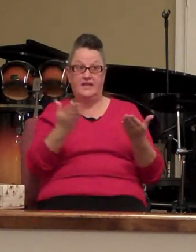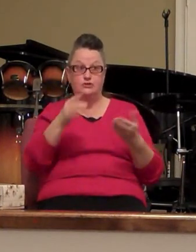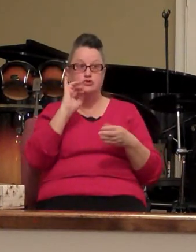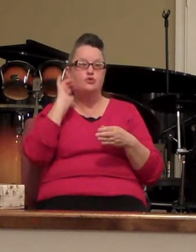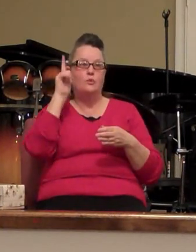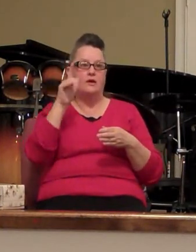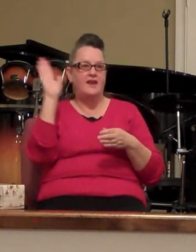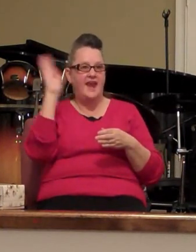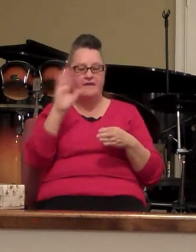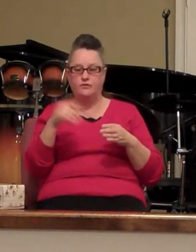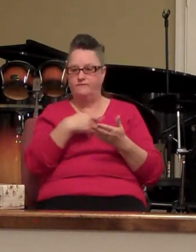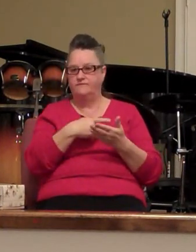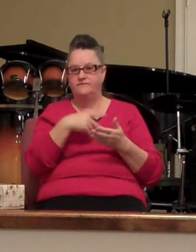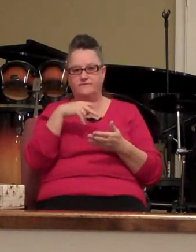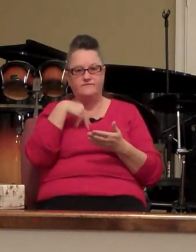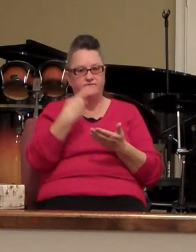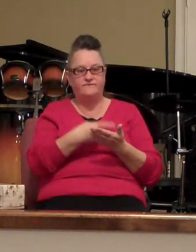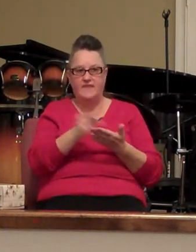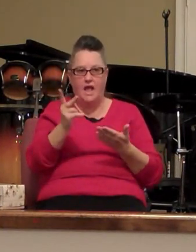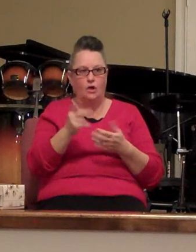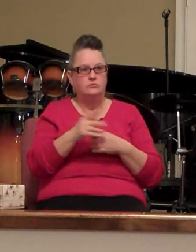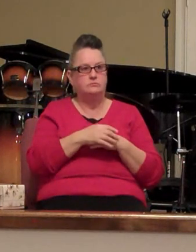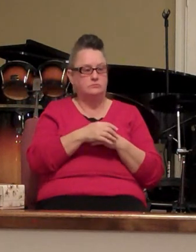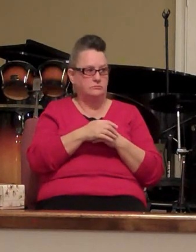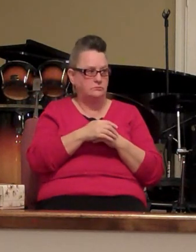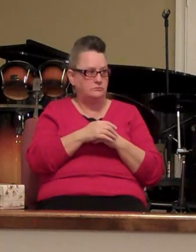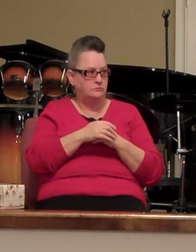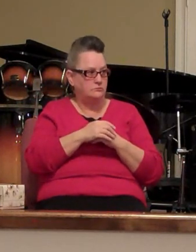never fail these issues can come back to their instruments